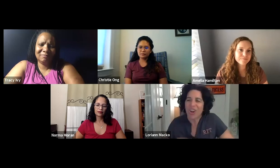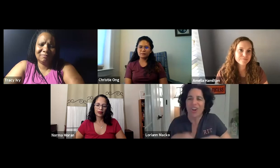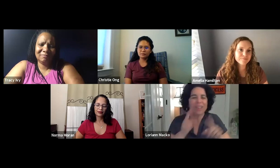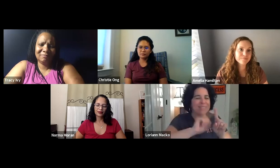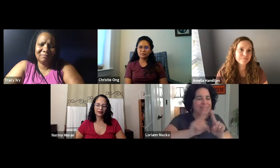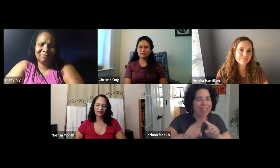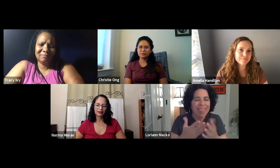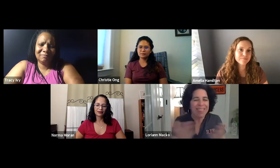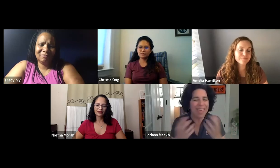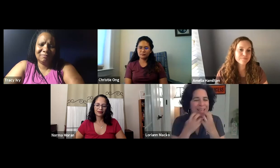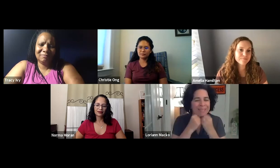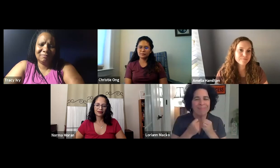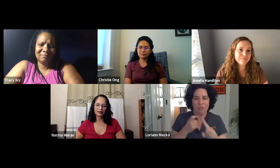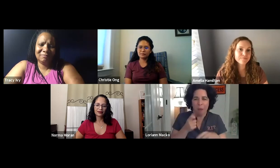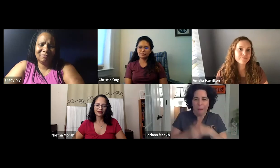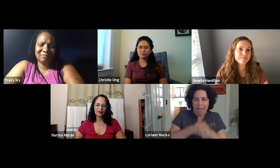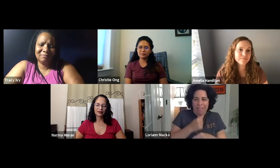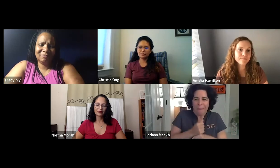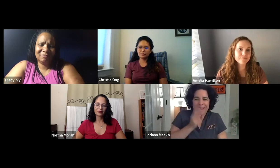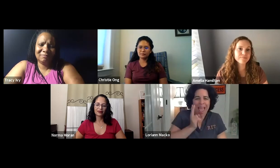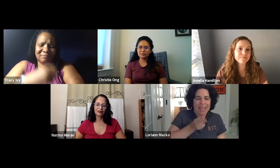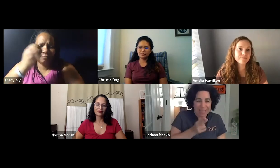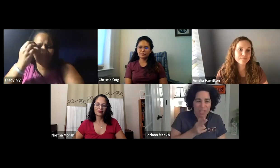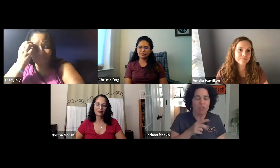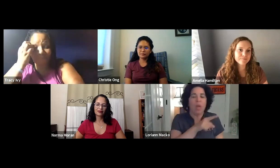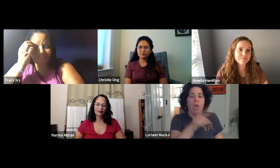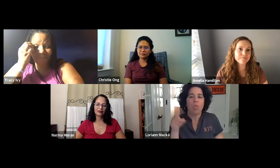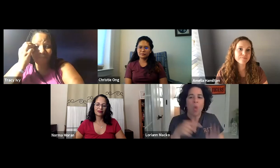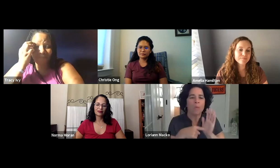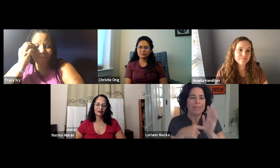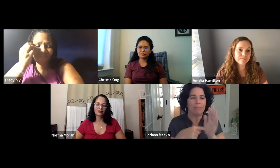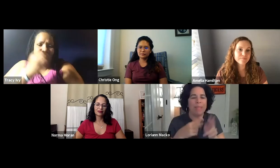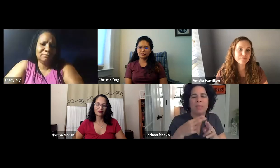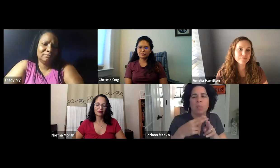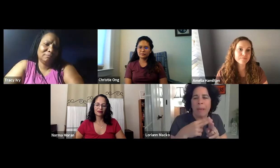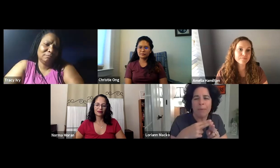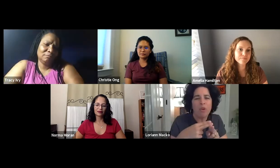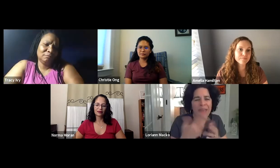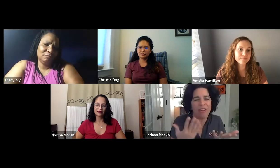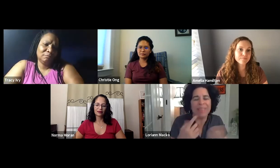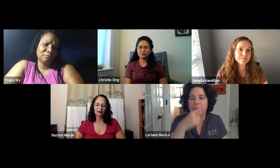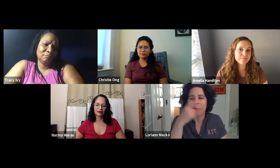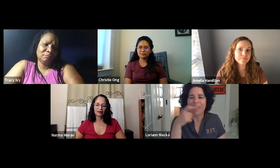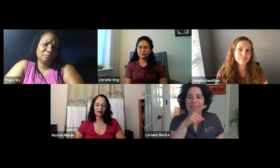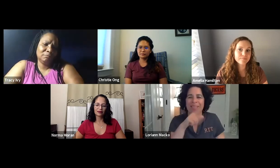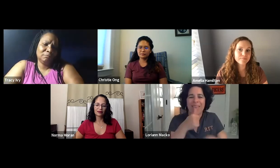newspapers and outfits from years past really show our alumni history. It was